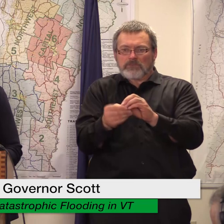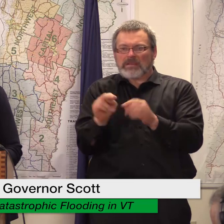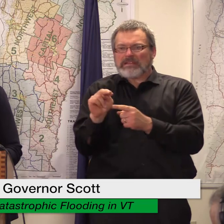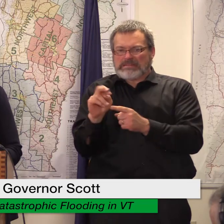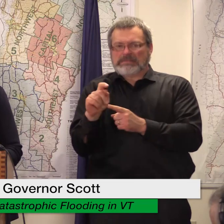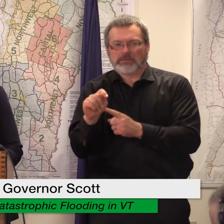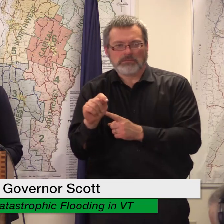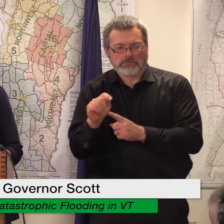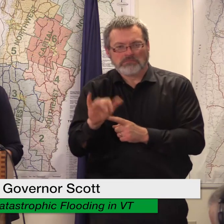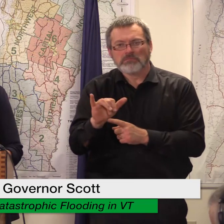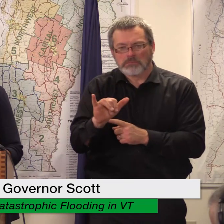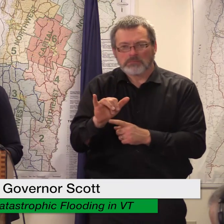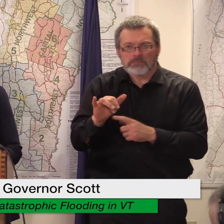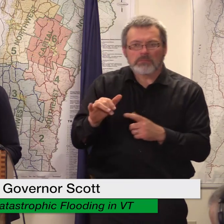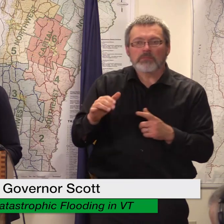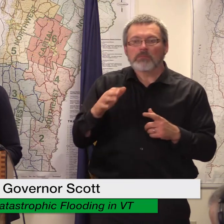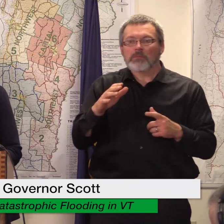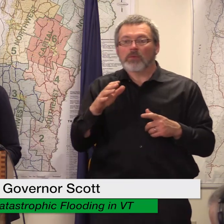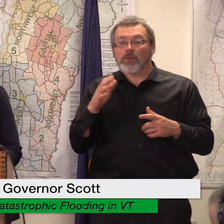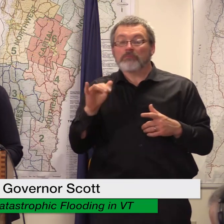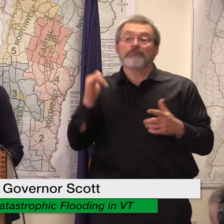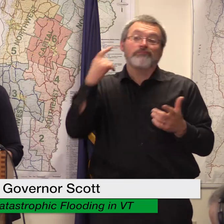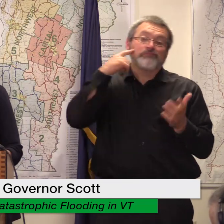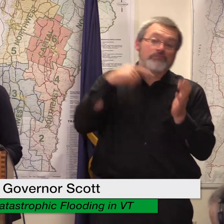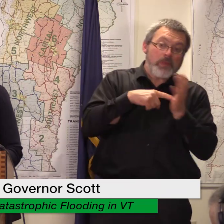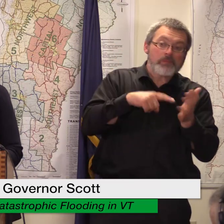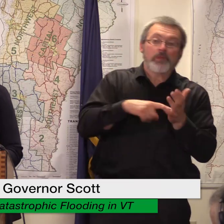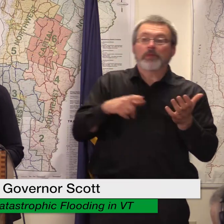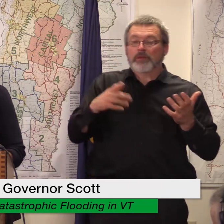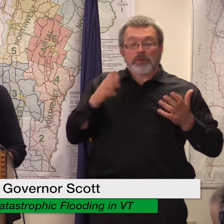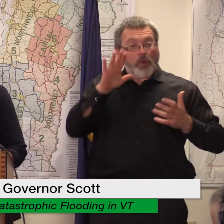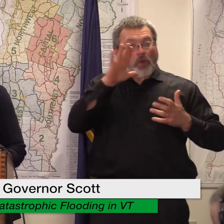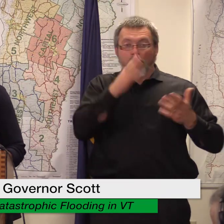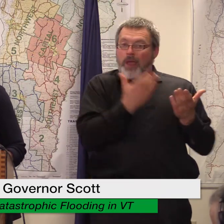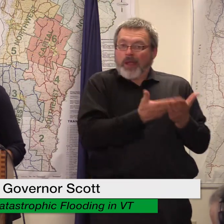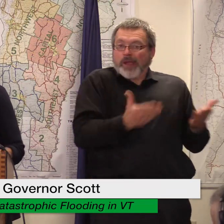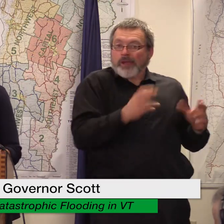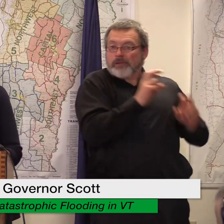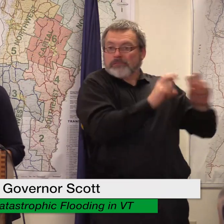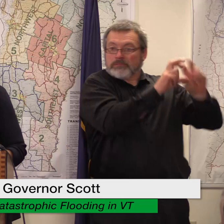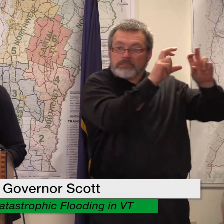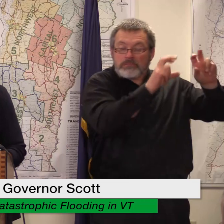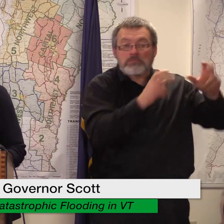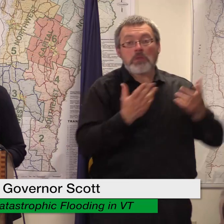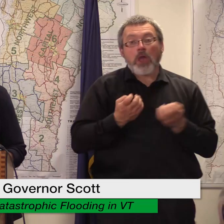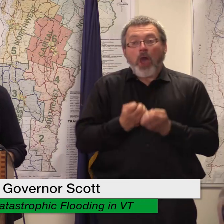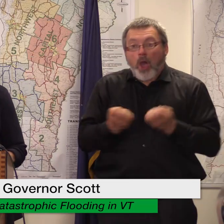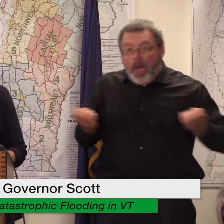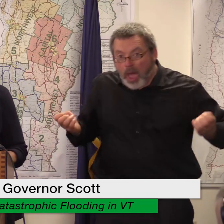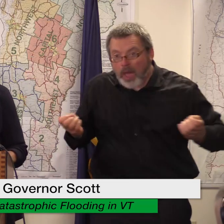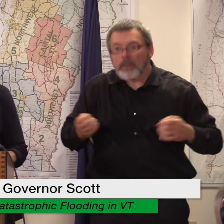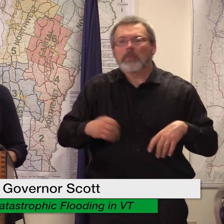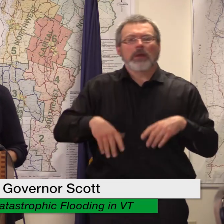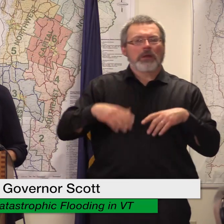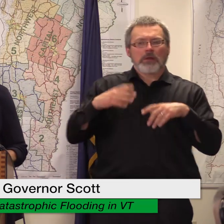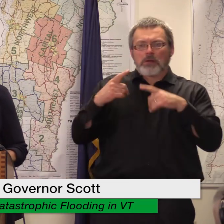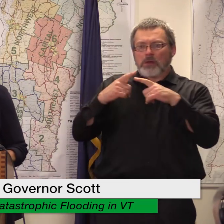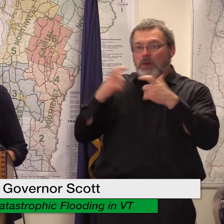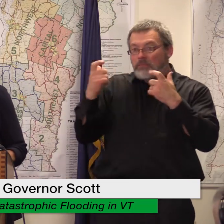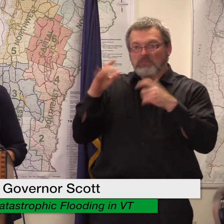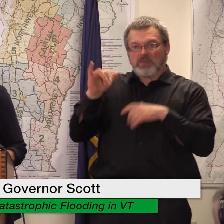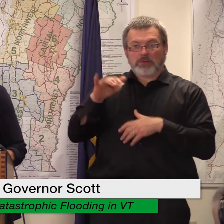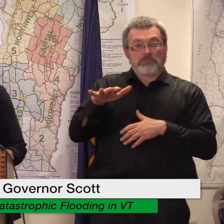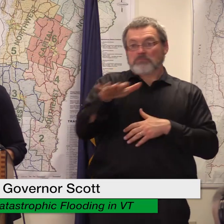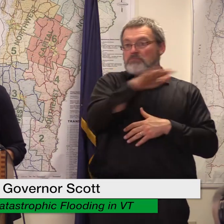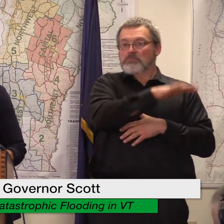and that property includes things like inventory equipment uh supplies the maximum level that they can